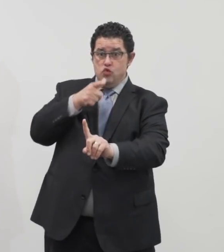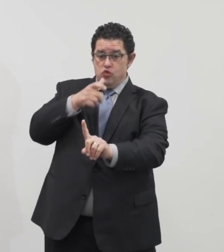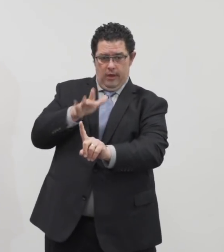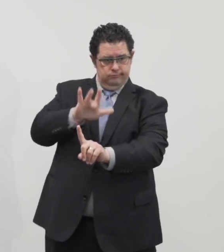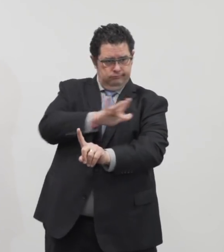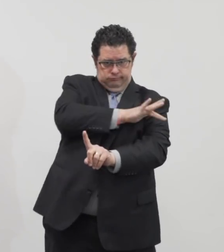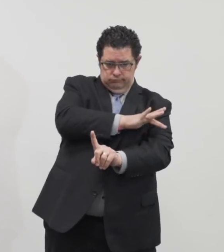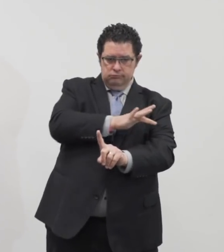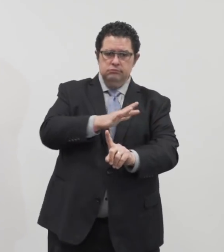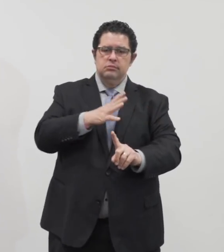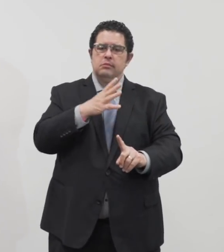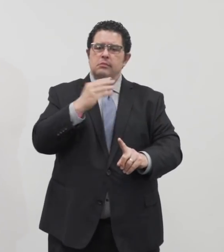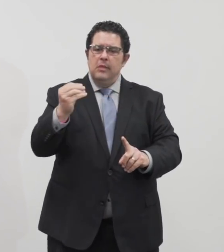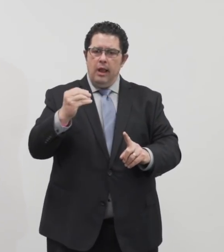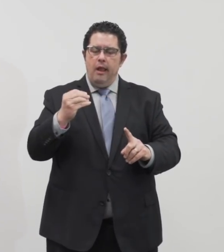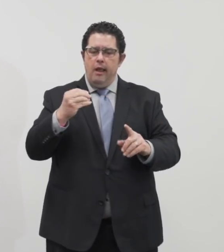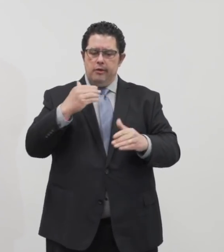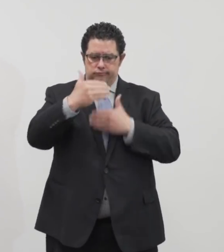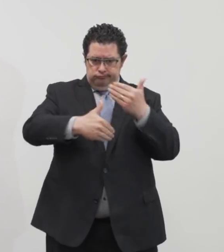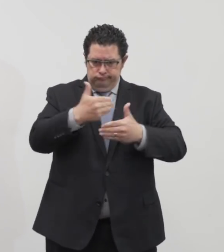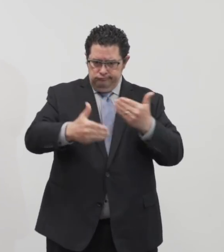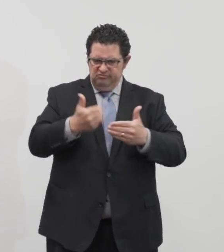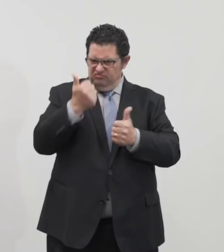day on our contact tracing procedures.